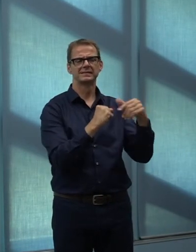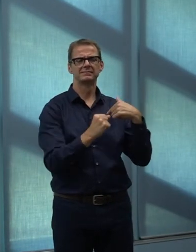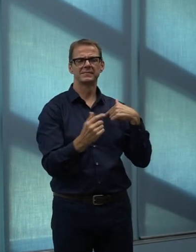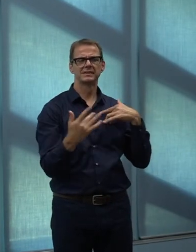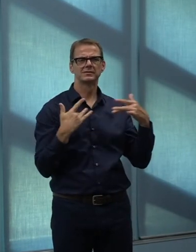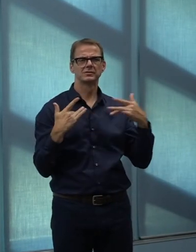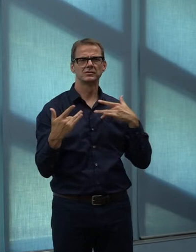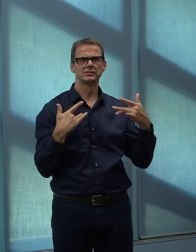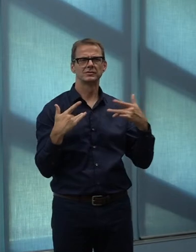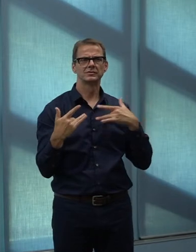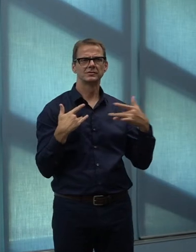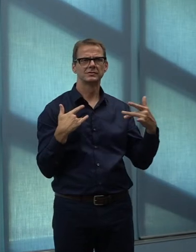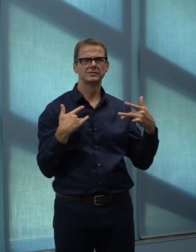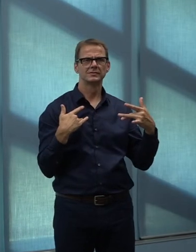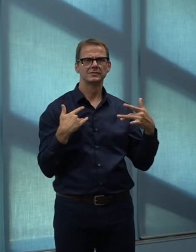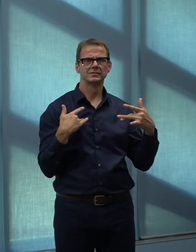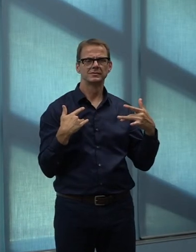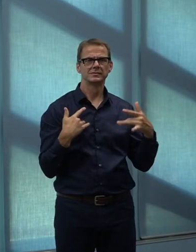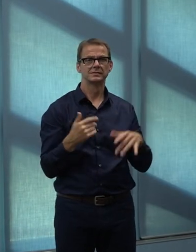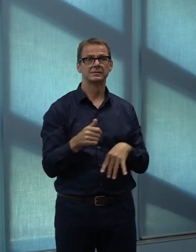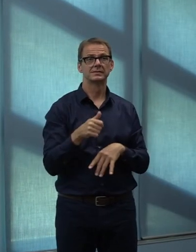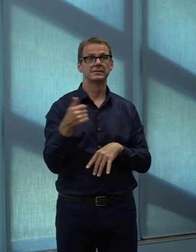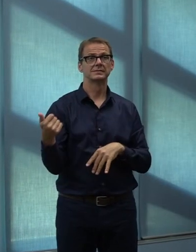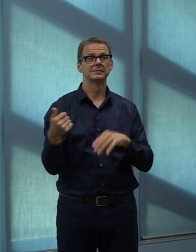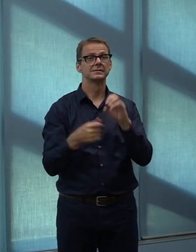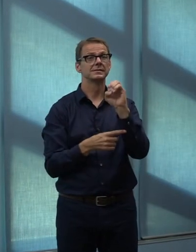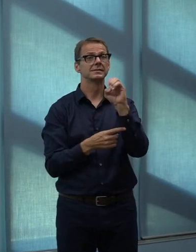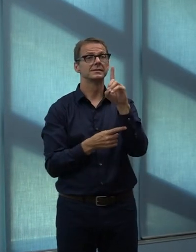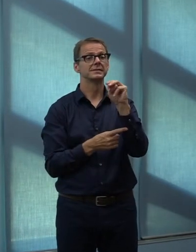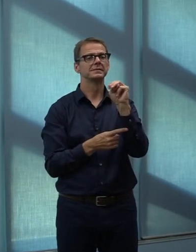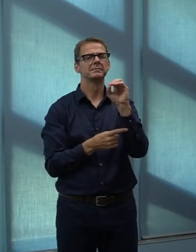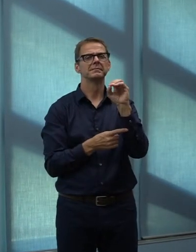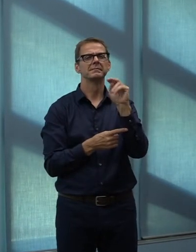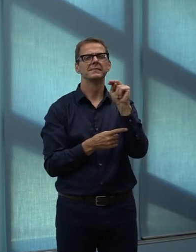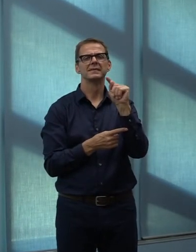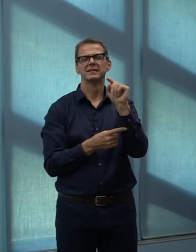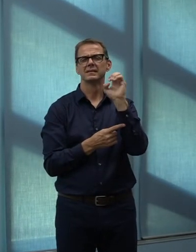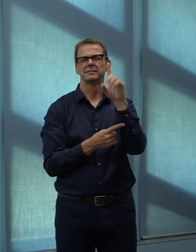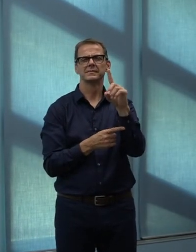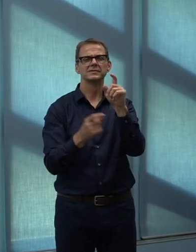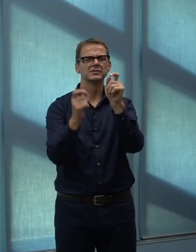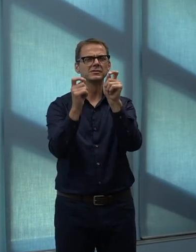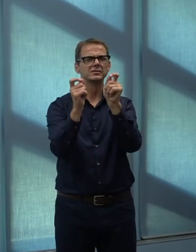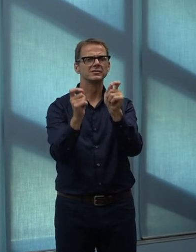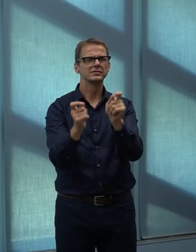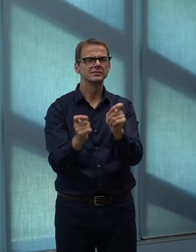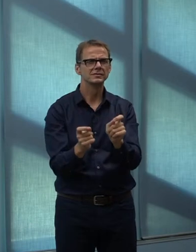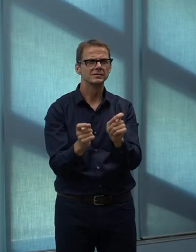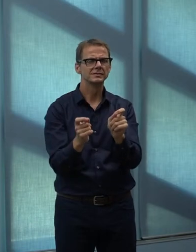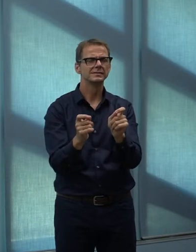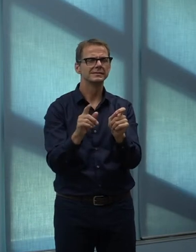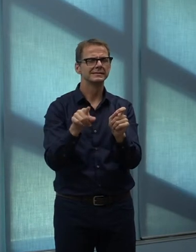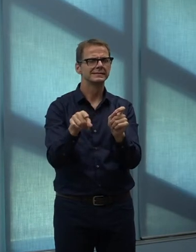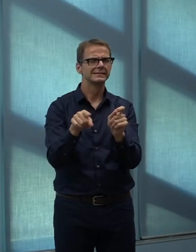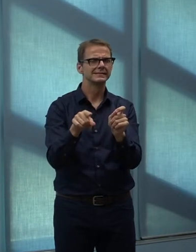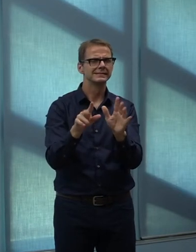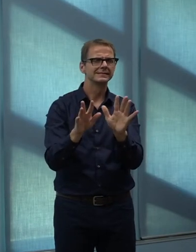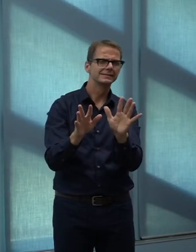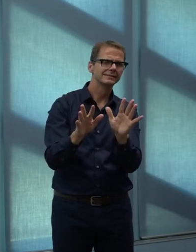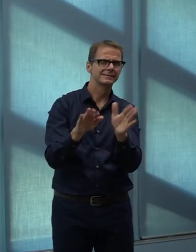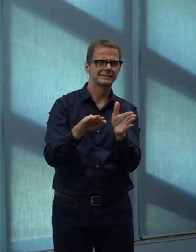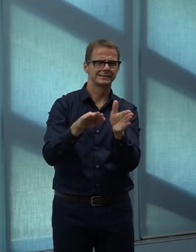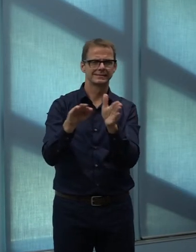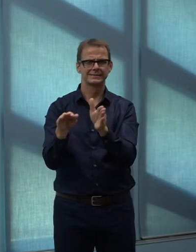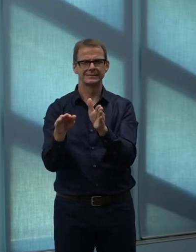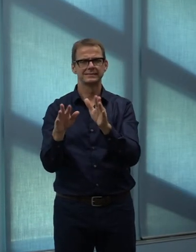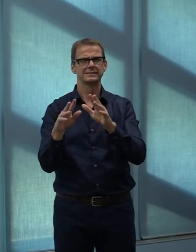administrative provisions and keeping the partisan angle out and keeping corporate and